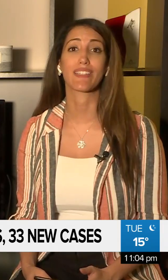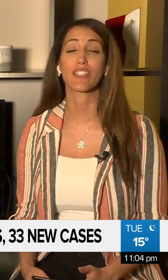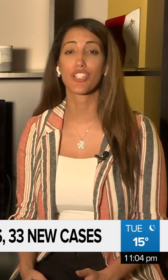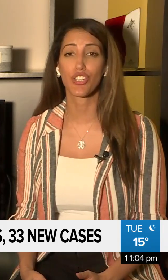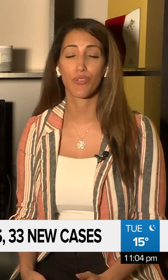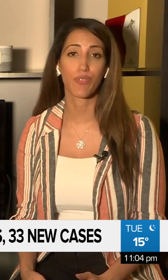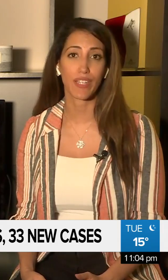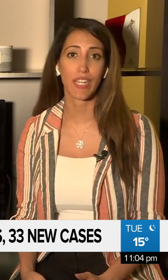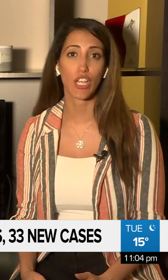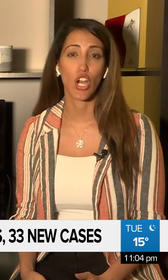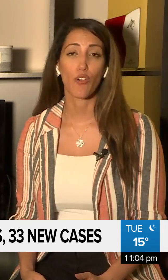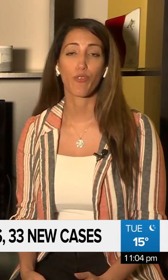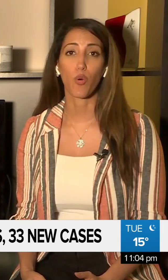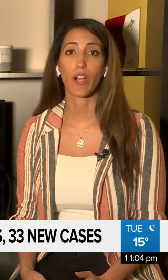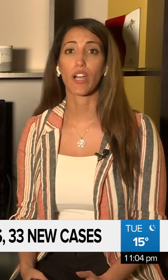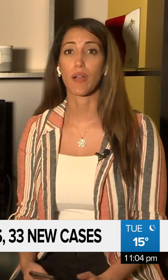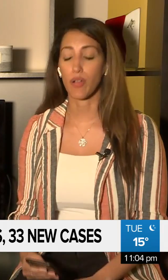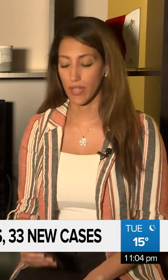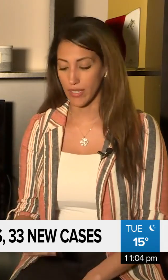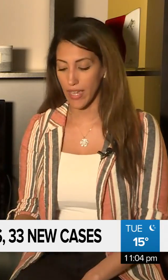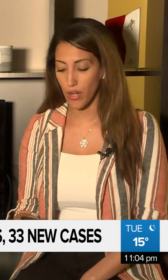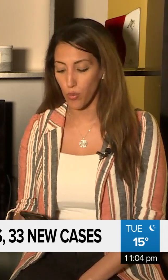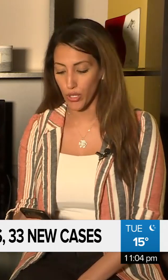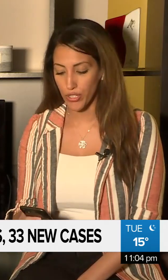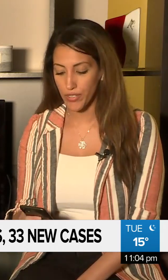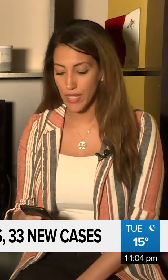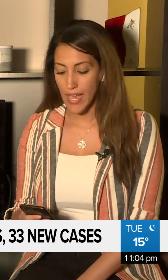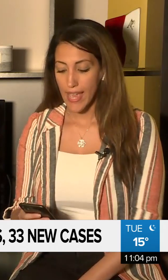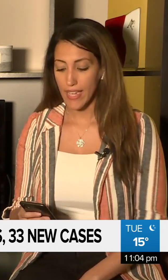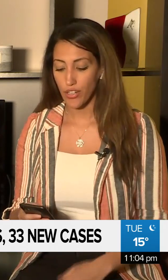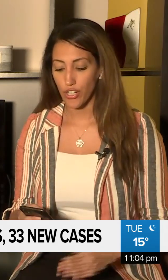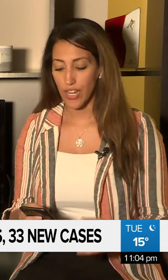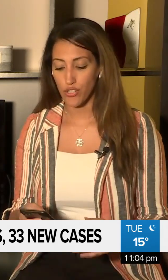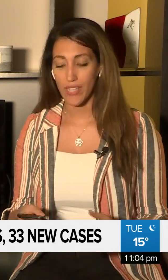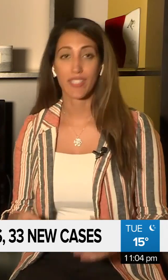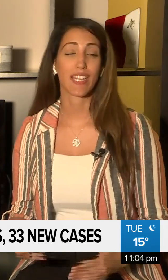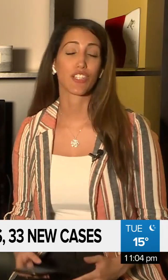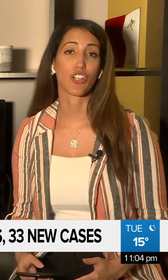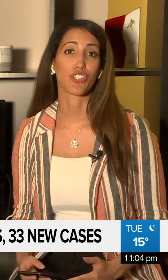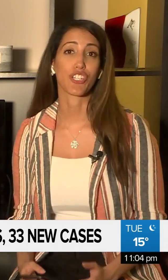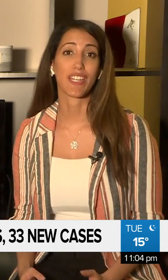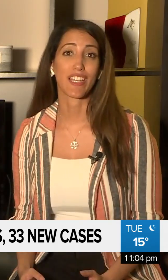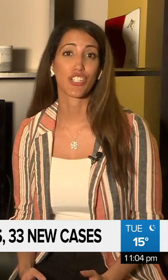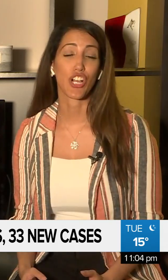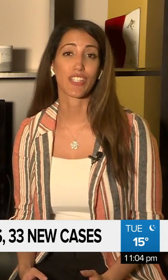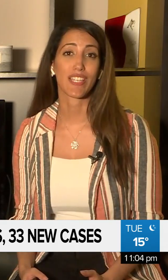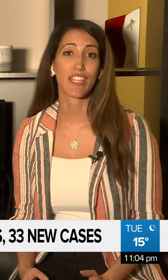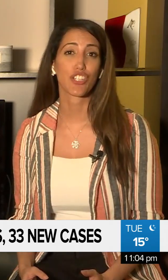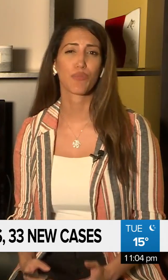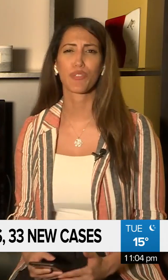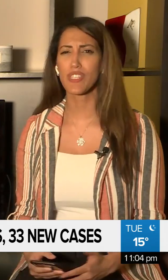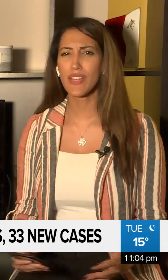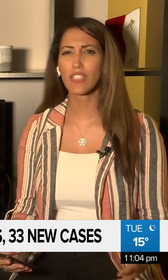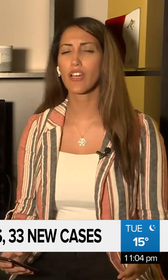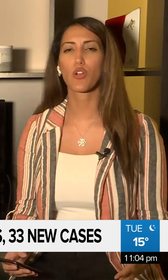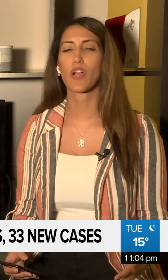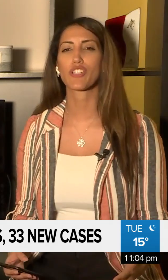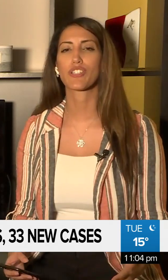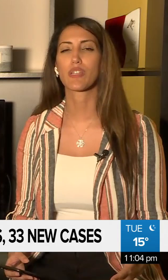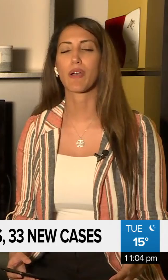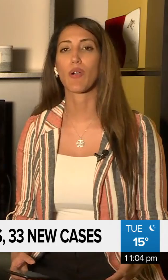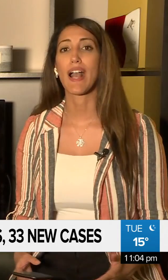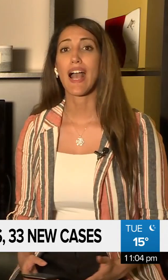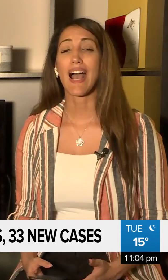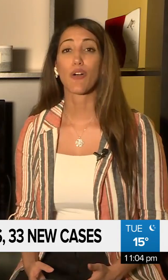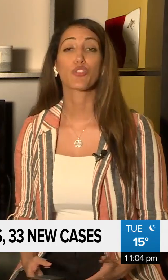provide additional funding for care workers. In her address today, Dr. Dina Henshaw is saying she's been receiving a lot of